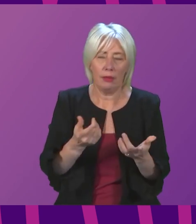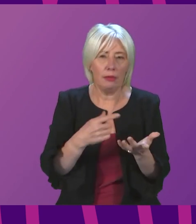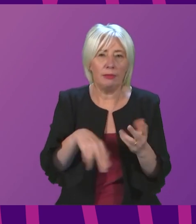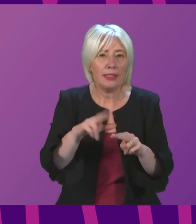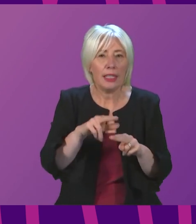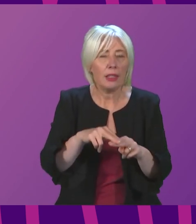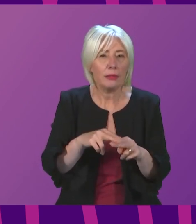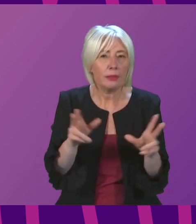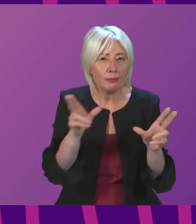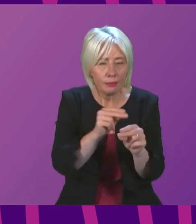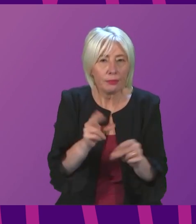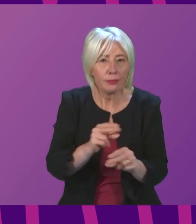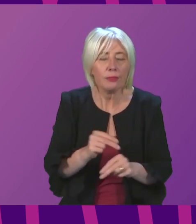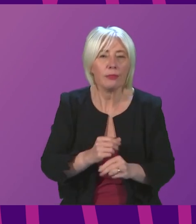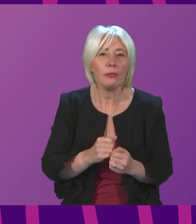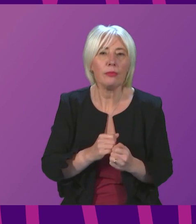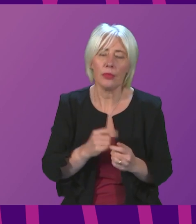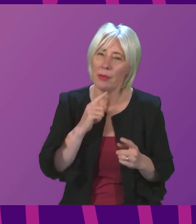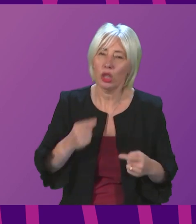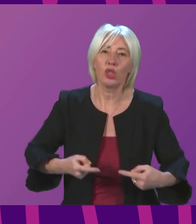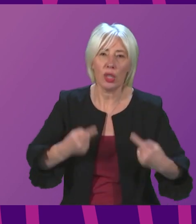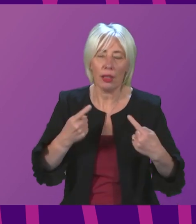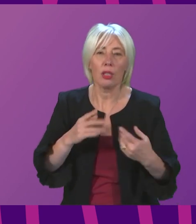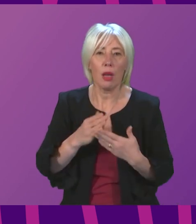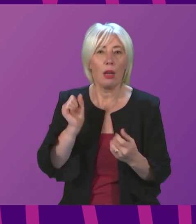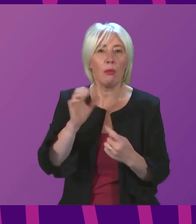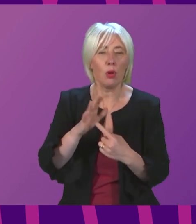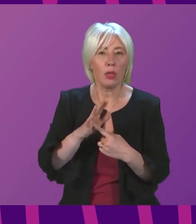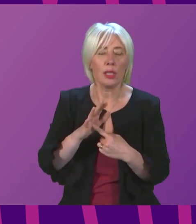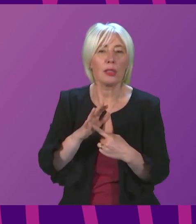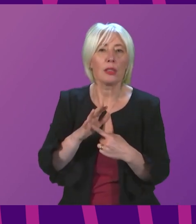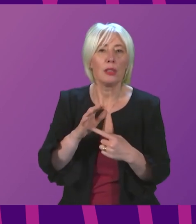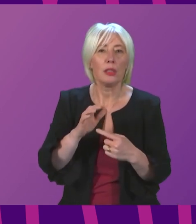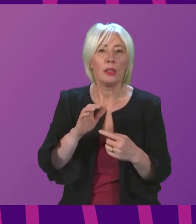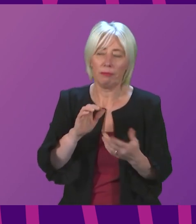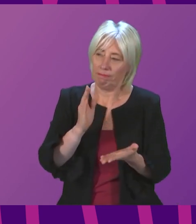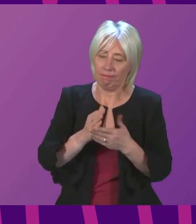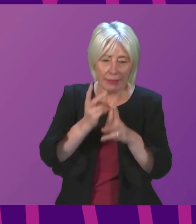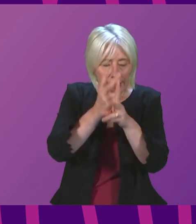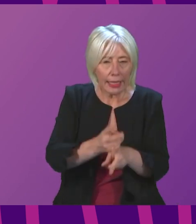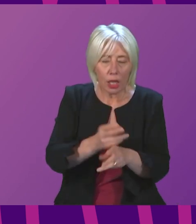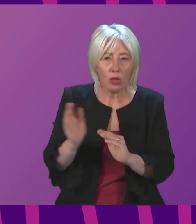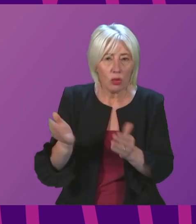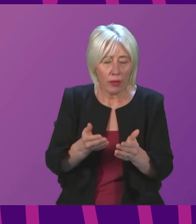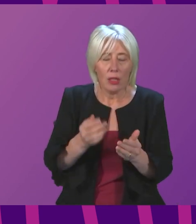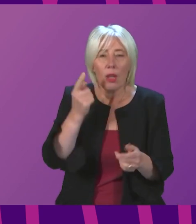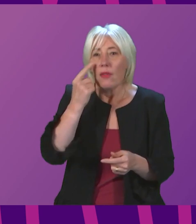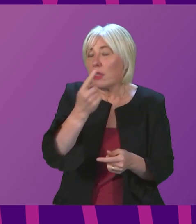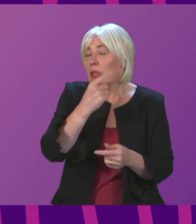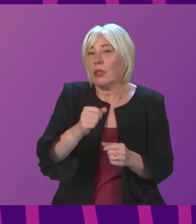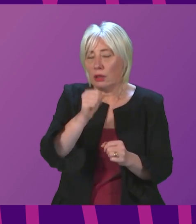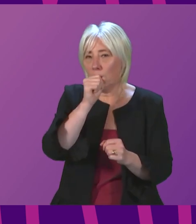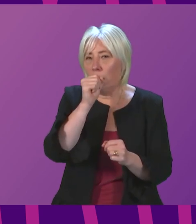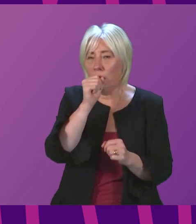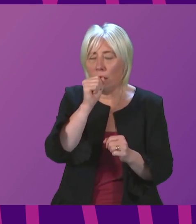compounding some of the challenges that were there already, but the importance of getting timely care and services to people is obvious. We will